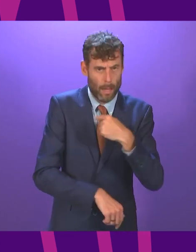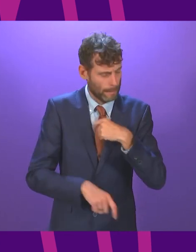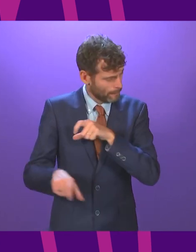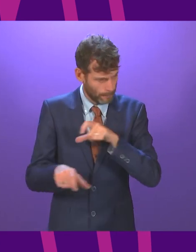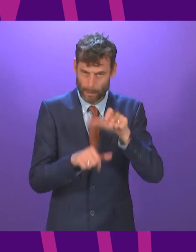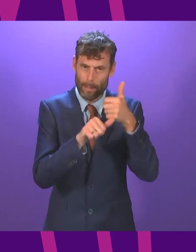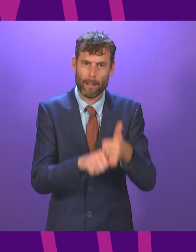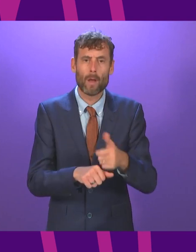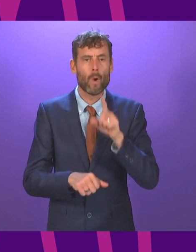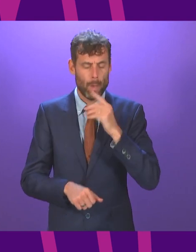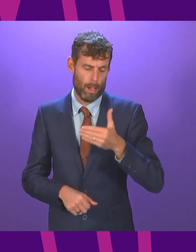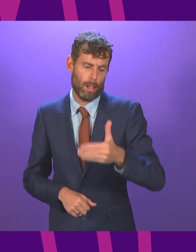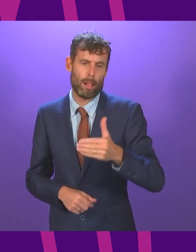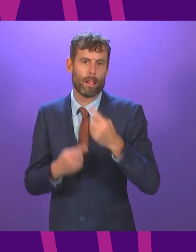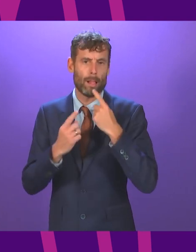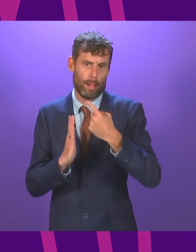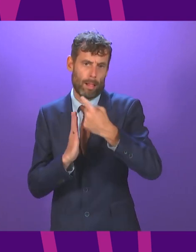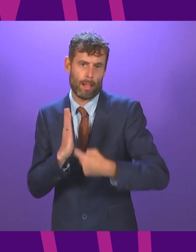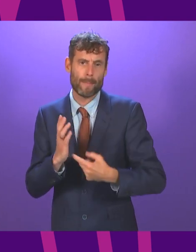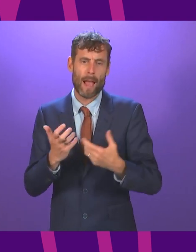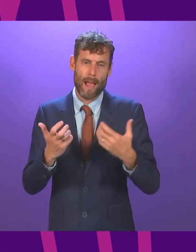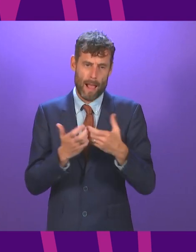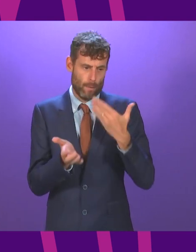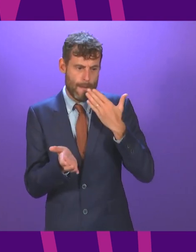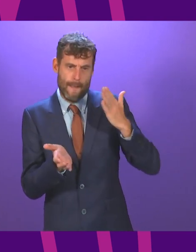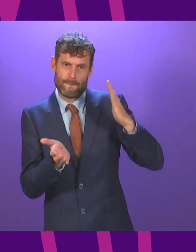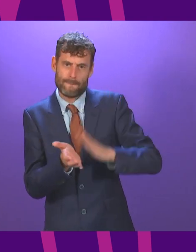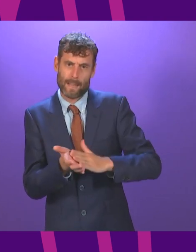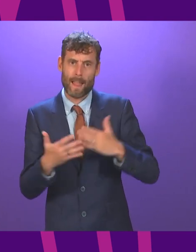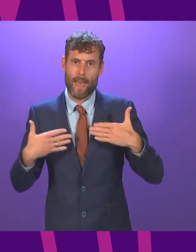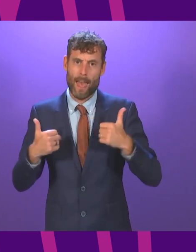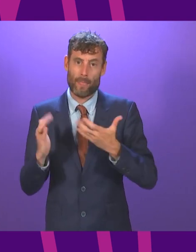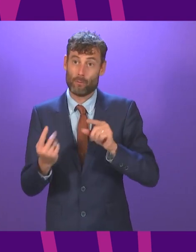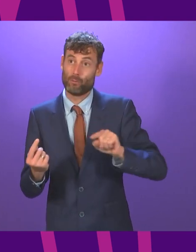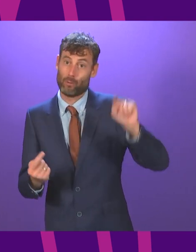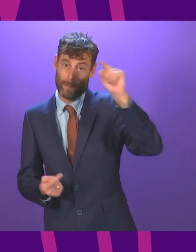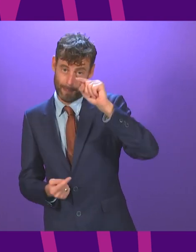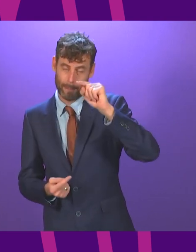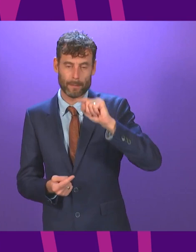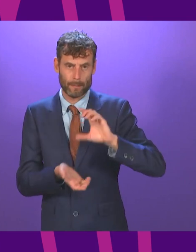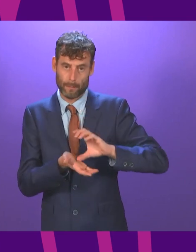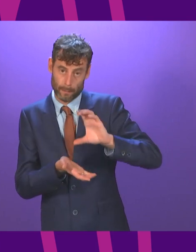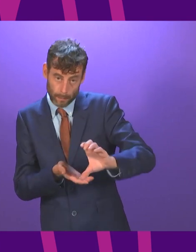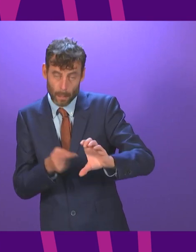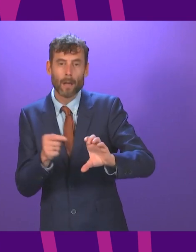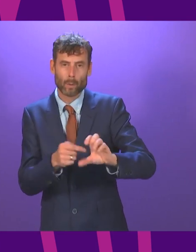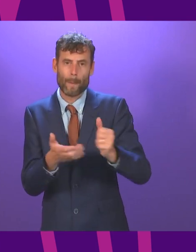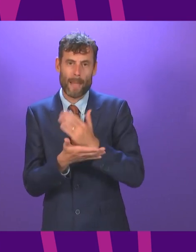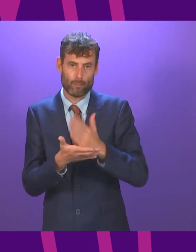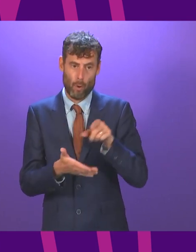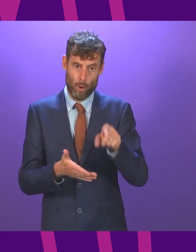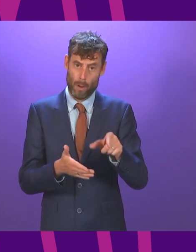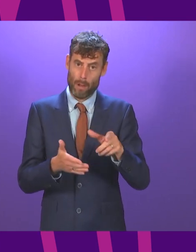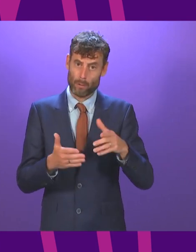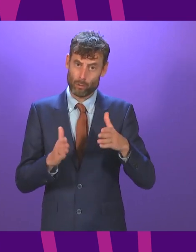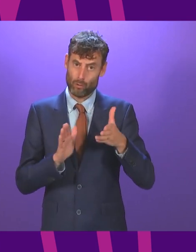of that we will set out our ambitions for capital investment across the health services state as we take the decisions to ensure that it is fit for purpose